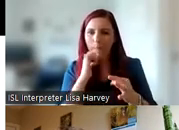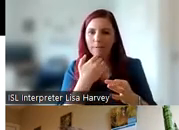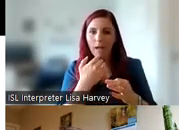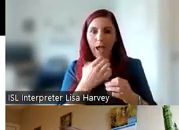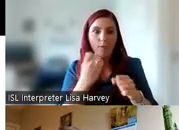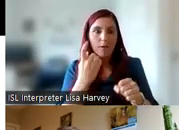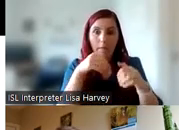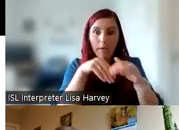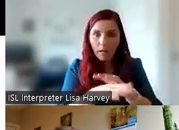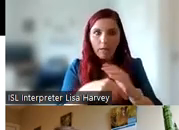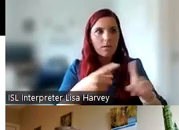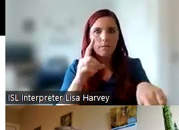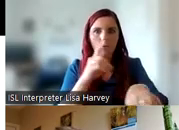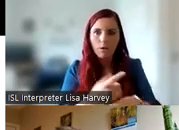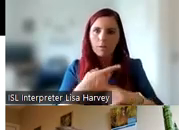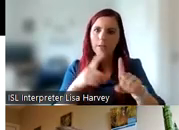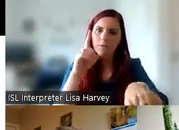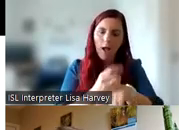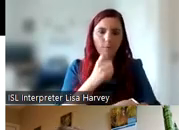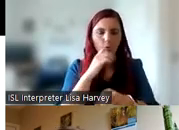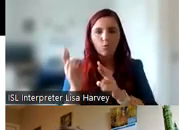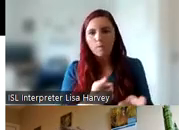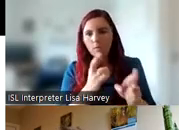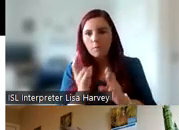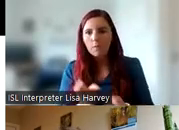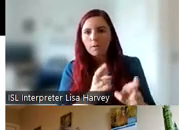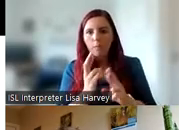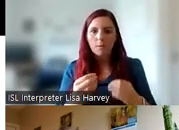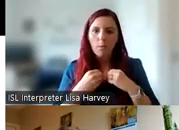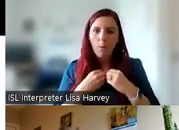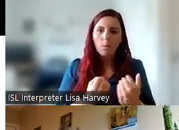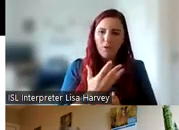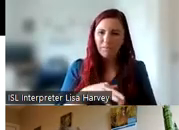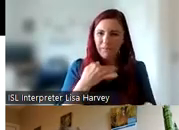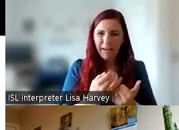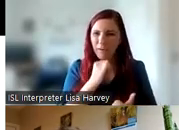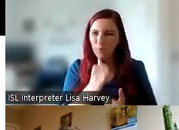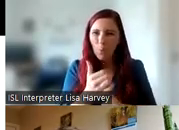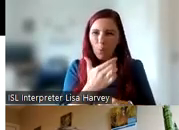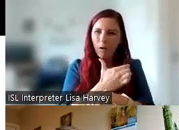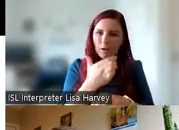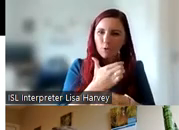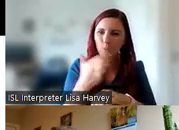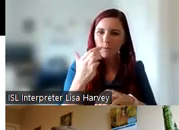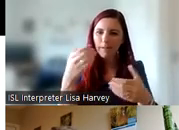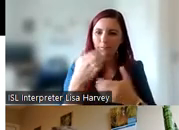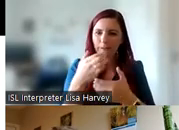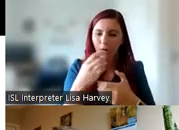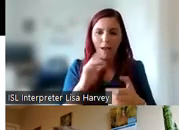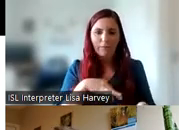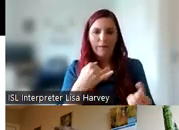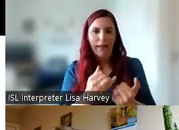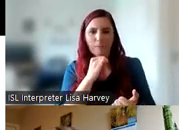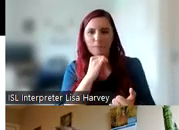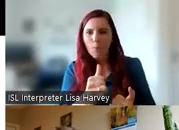they went. And then they had to tell their story every time. And they didn't feel like they had that kind of continuity of care. And they also didn't feel like they had